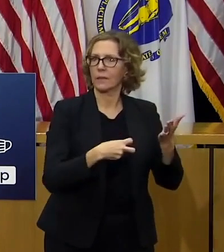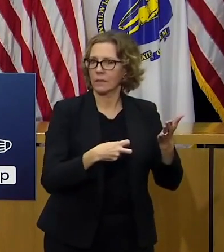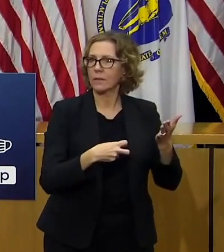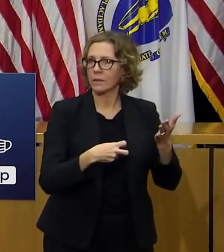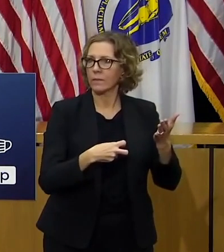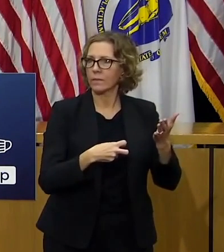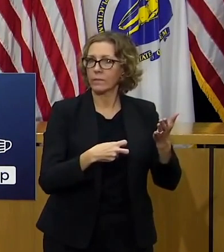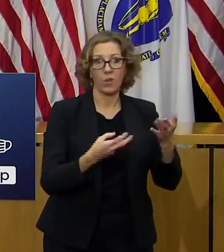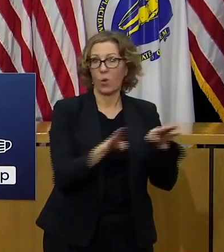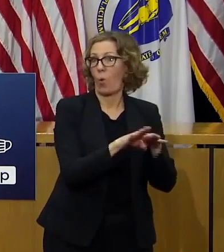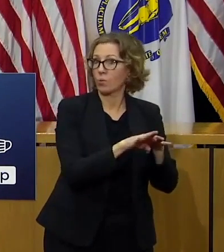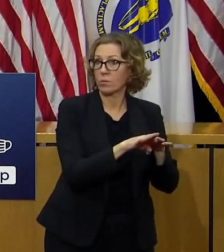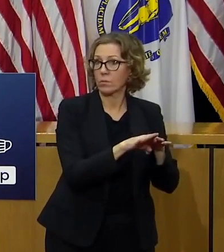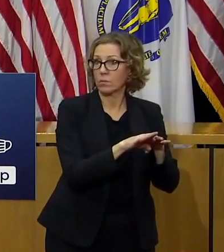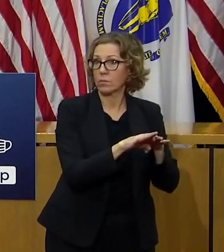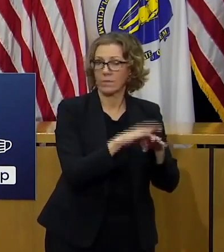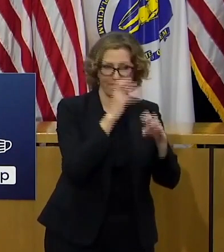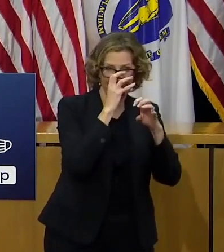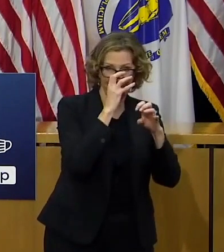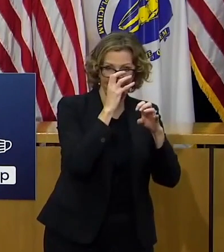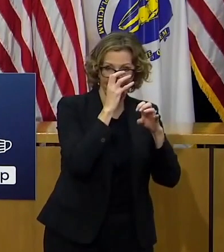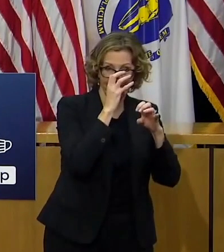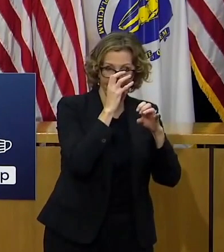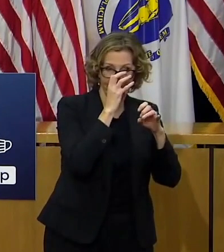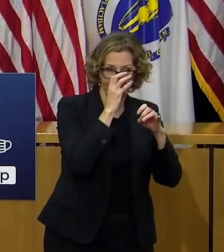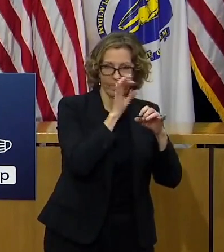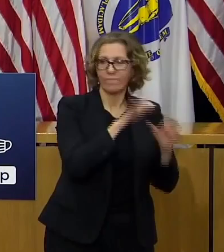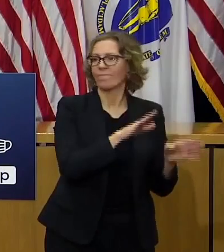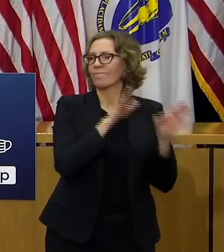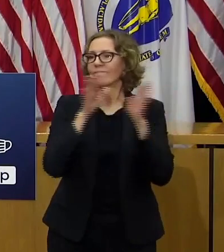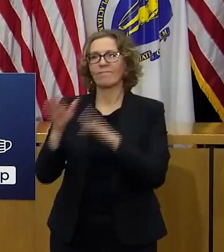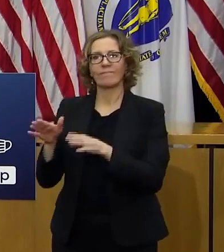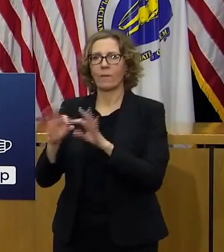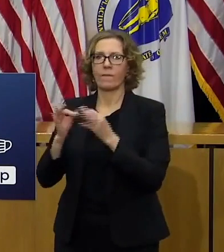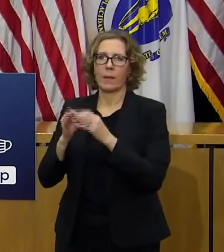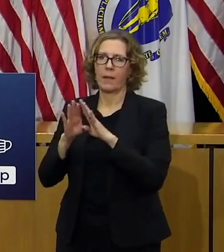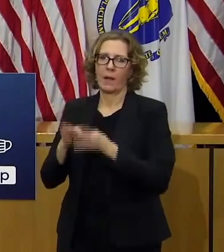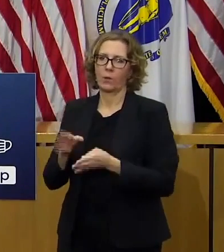cases closed them which is exactly as it should be